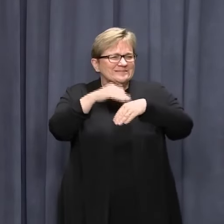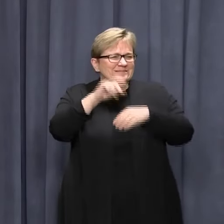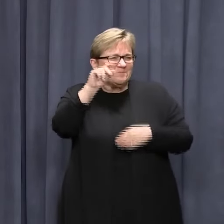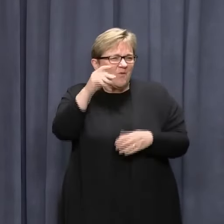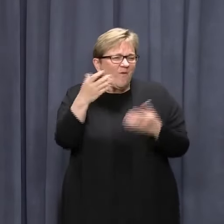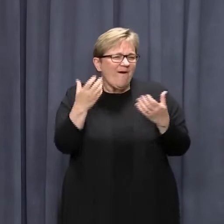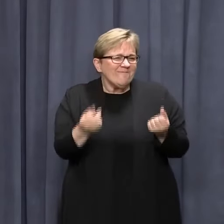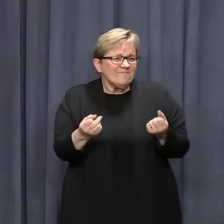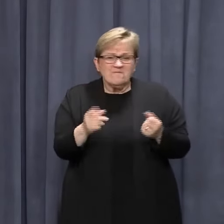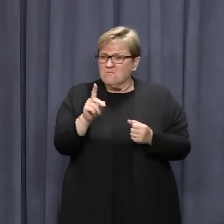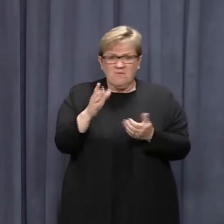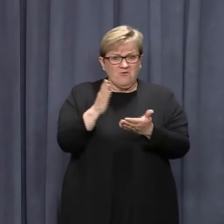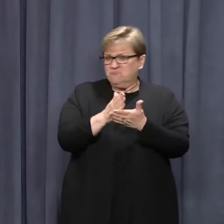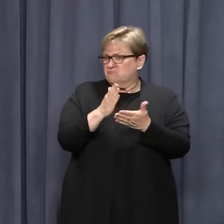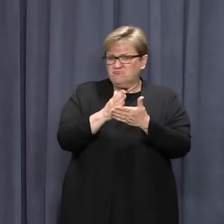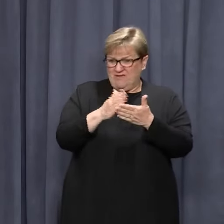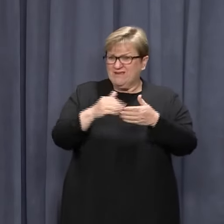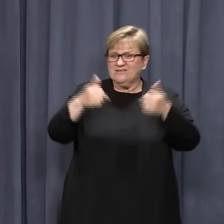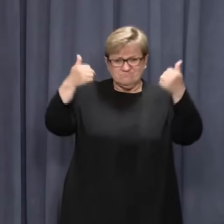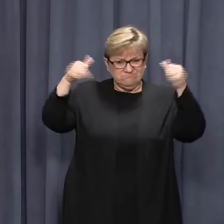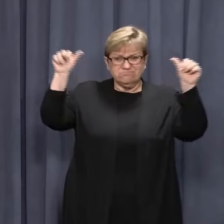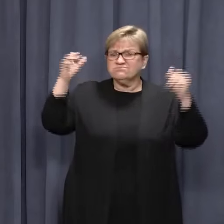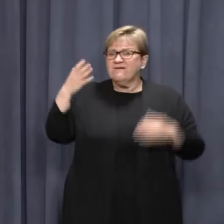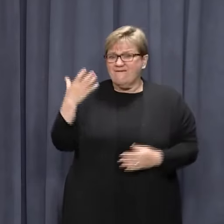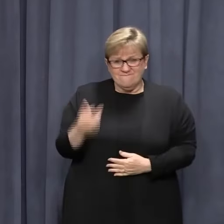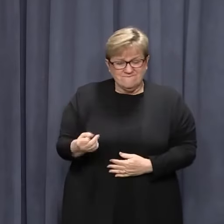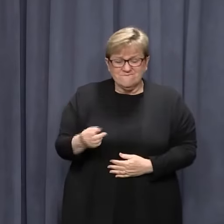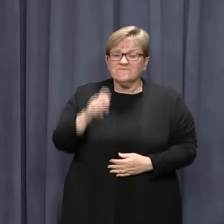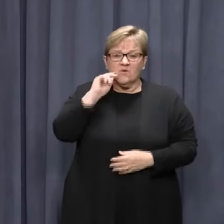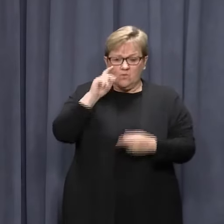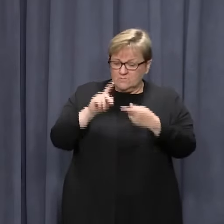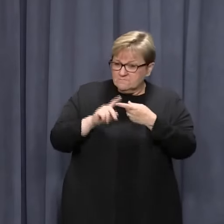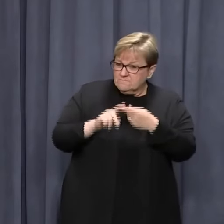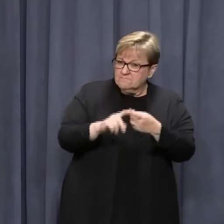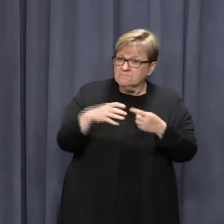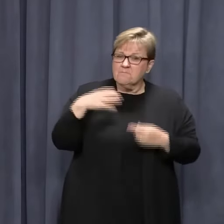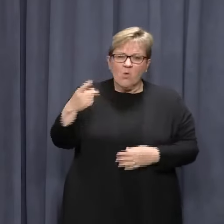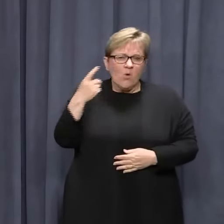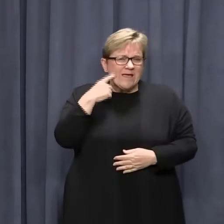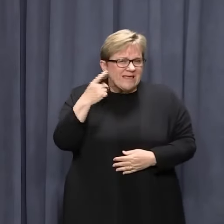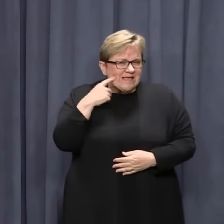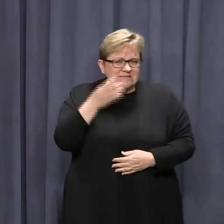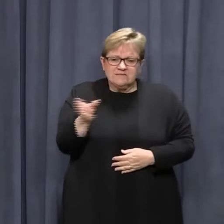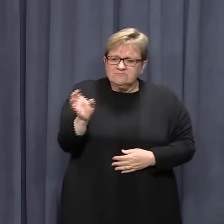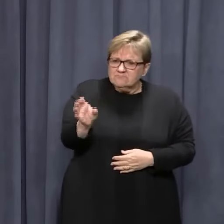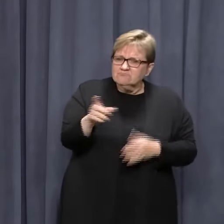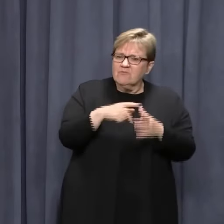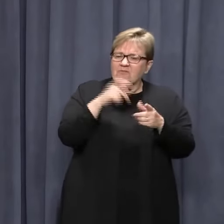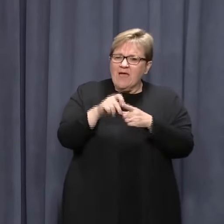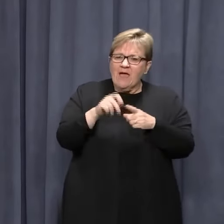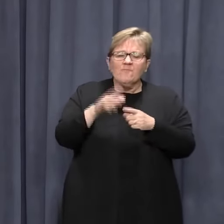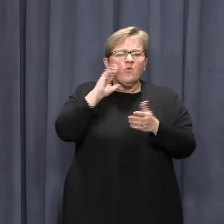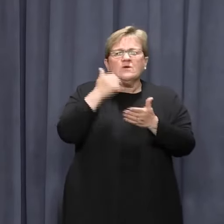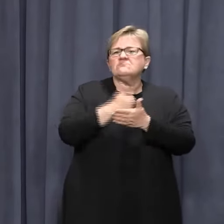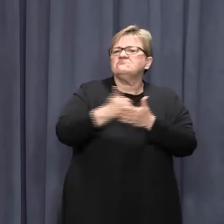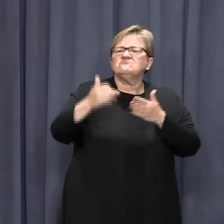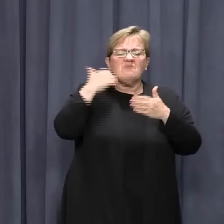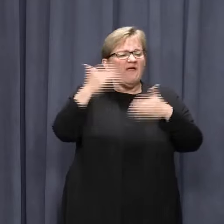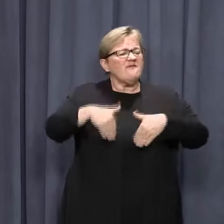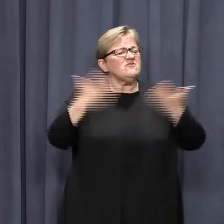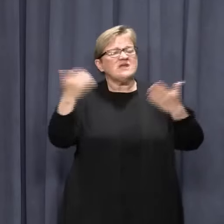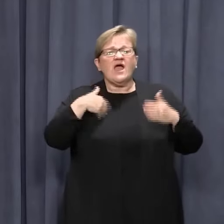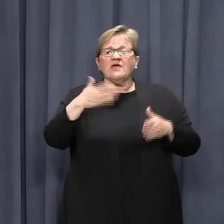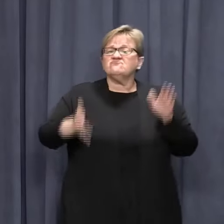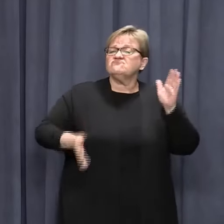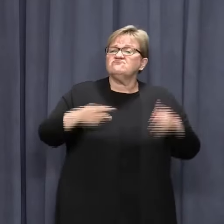but overall it has been a success and it will continue to get easier to use as it becomes a regular part of our life